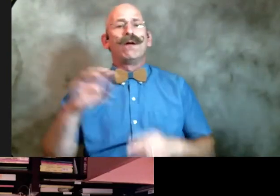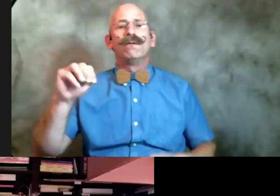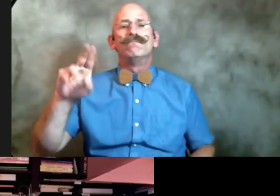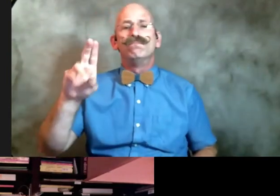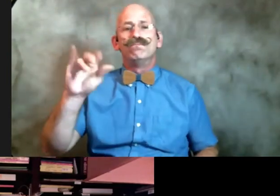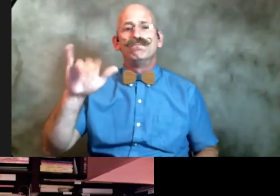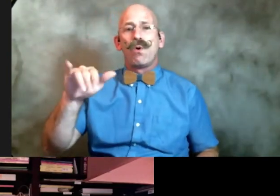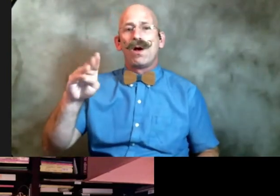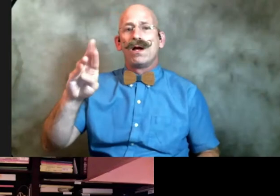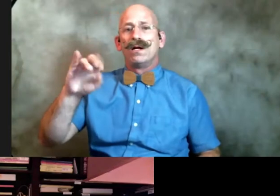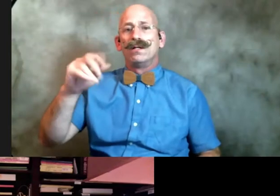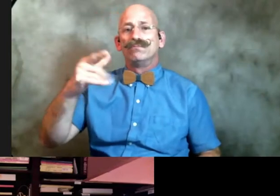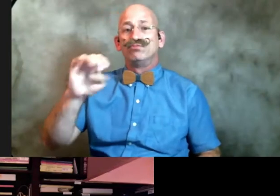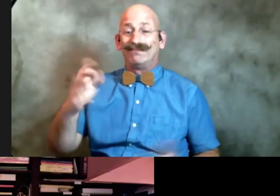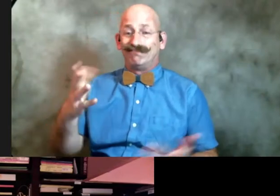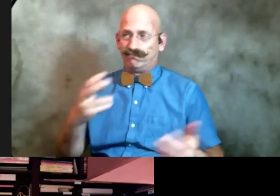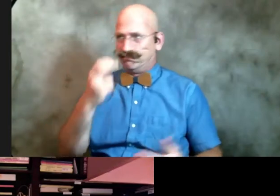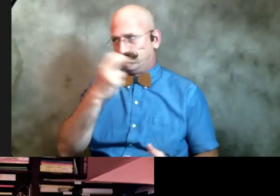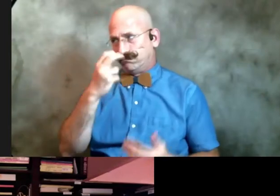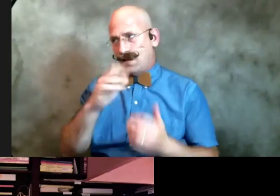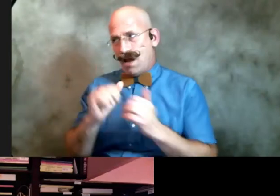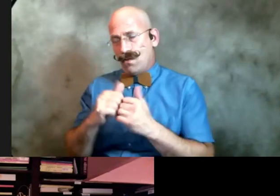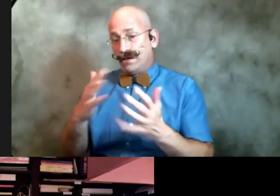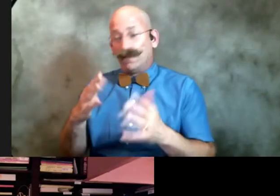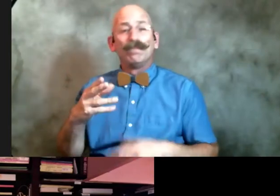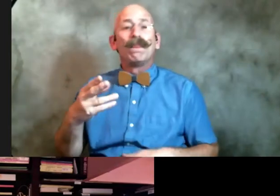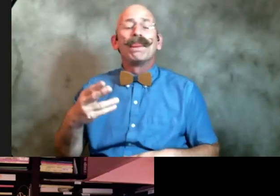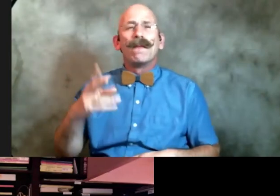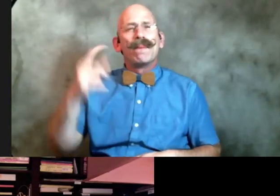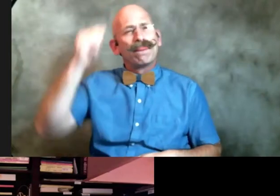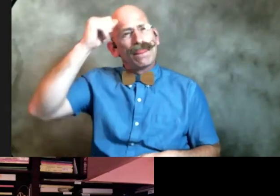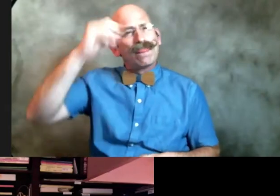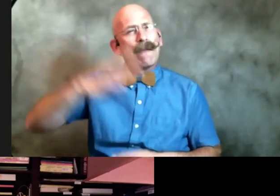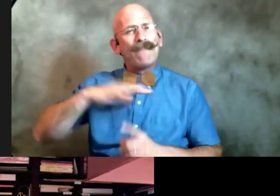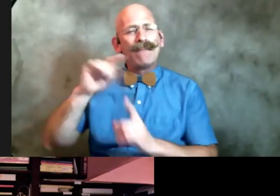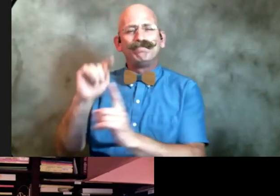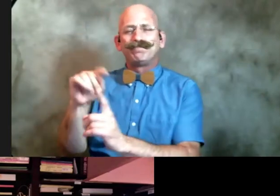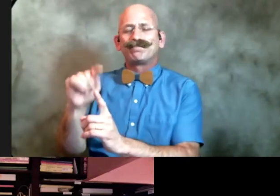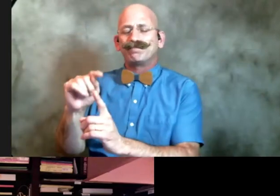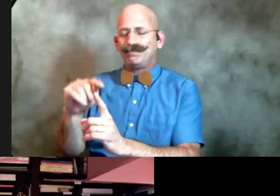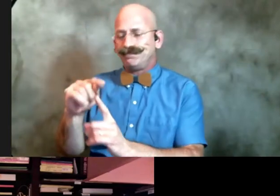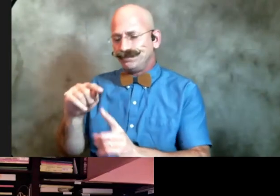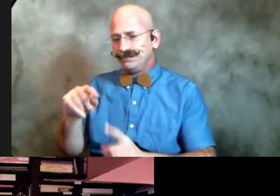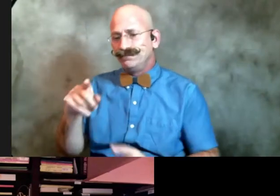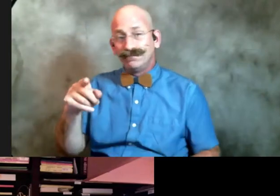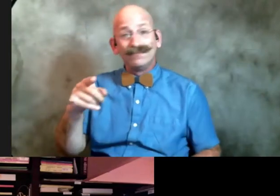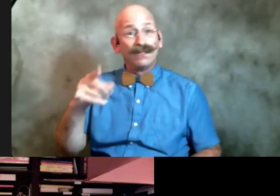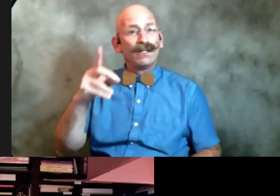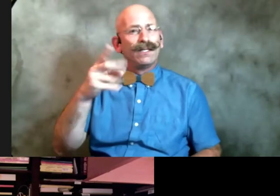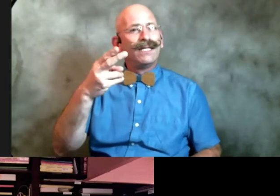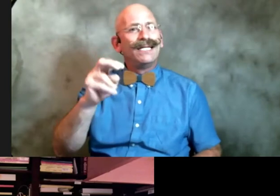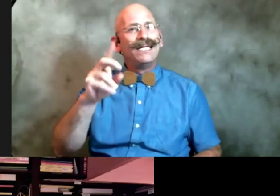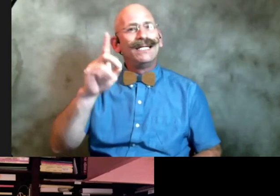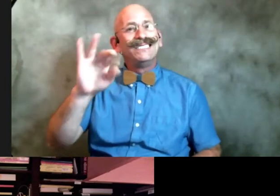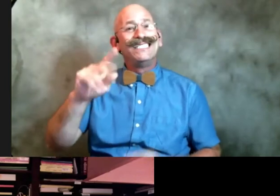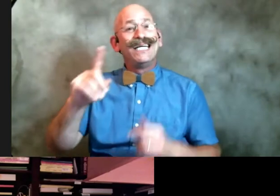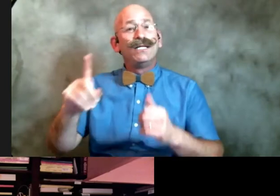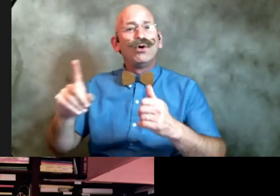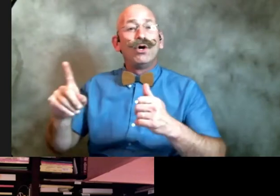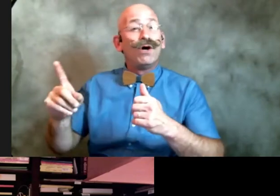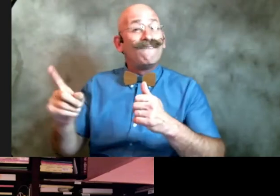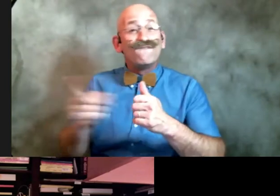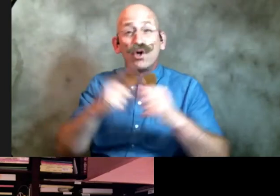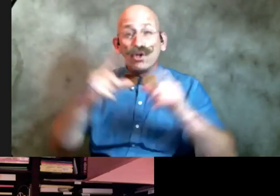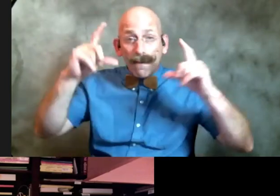i've never been sure how he said it he was the guy um who took those first time-lapse